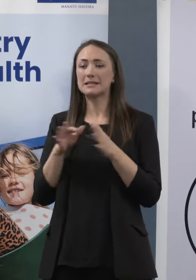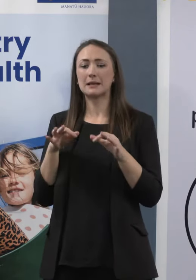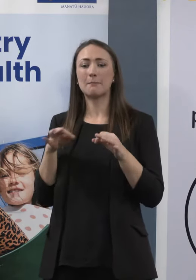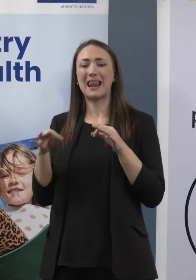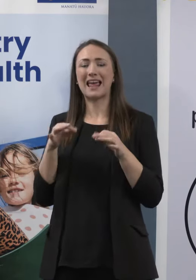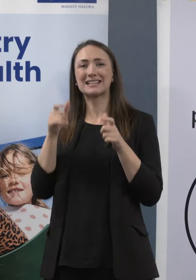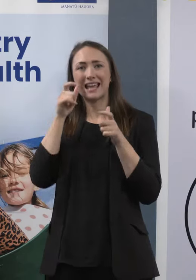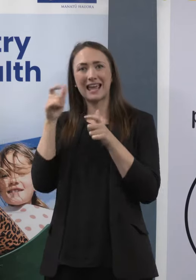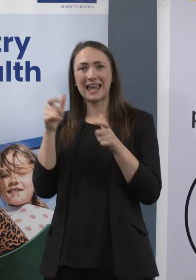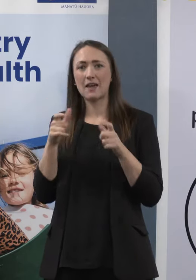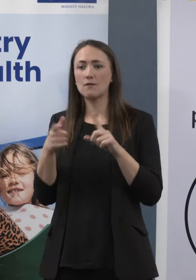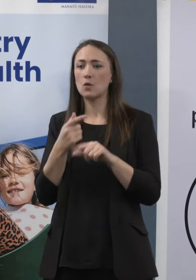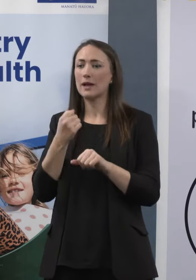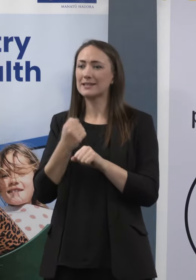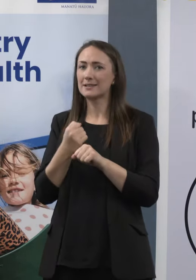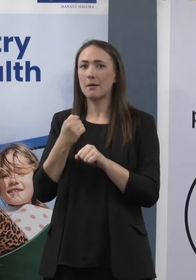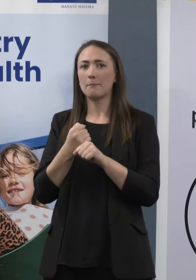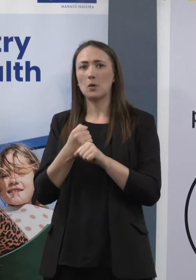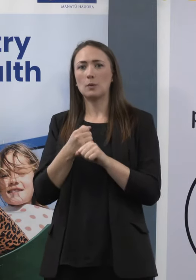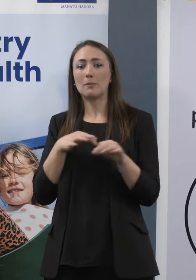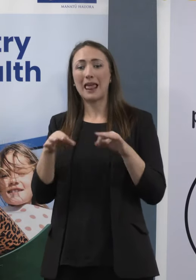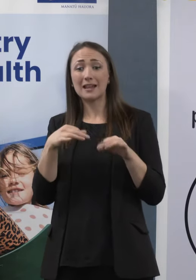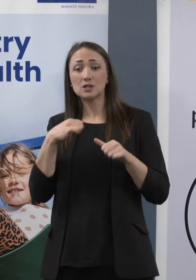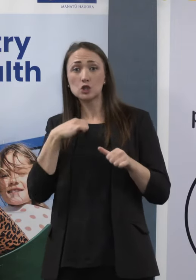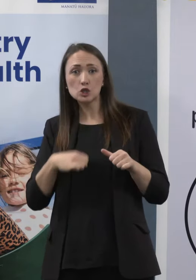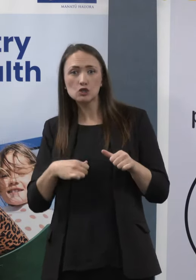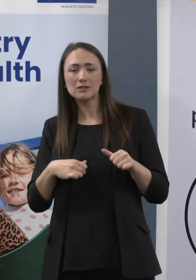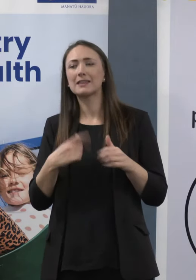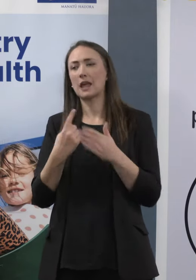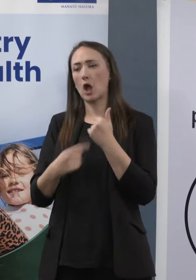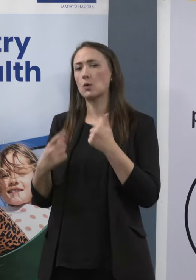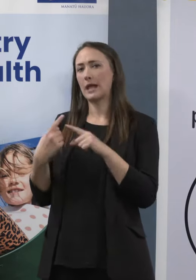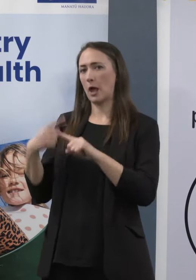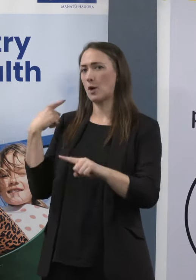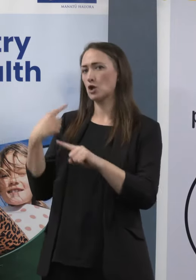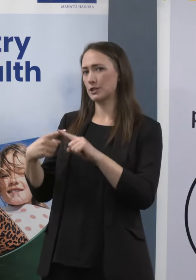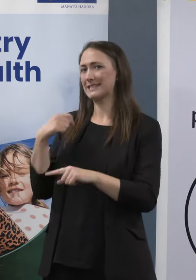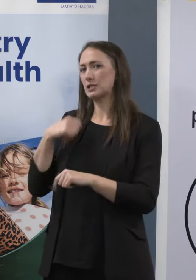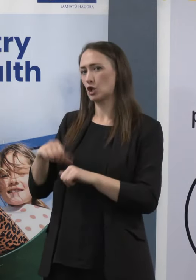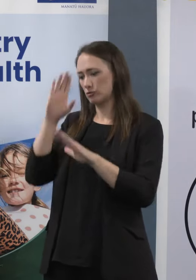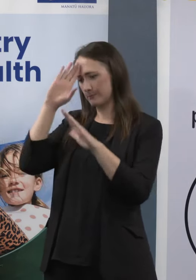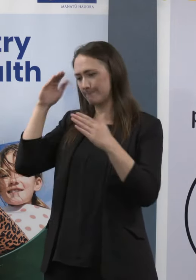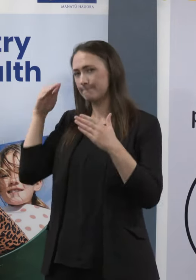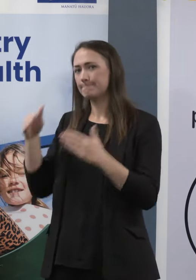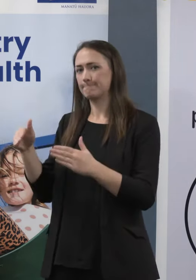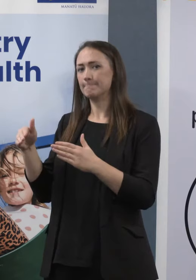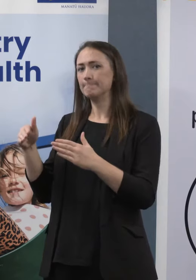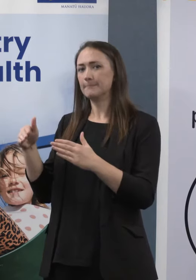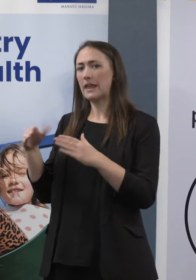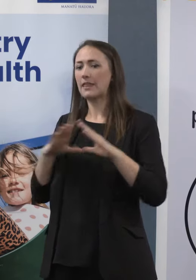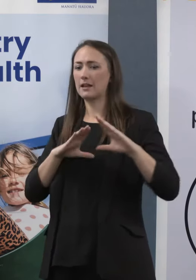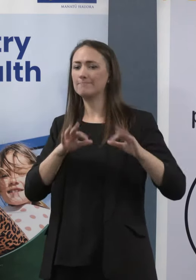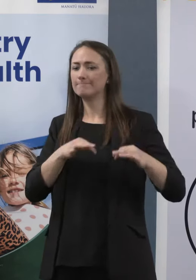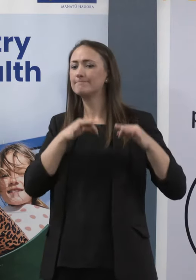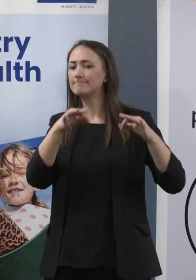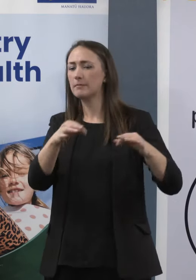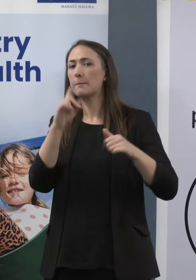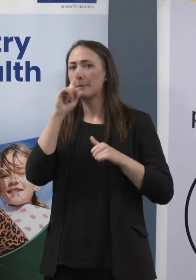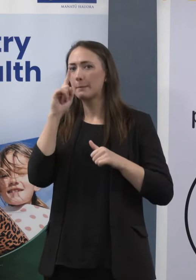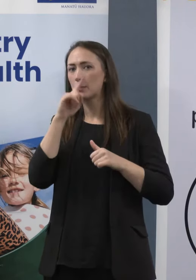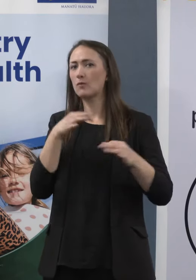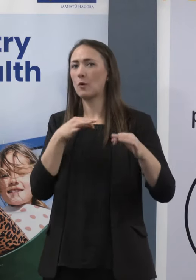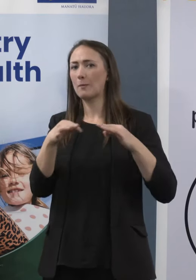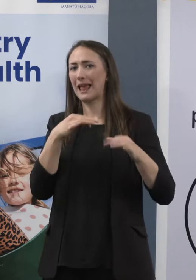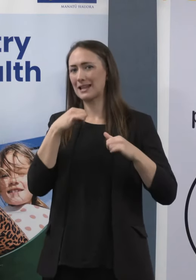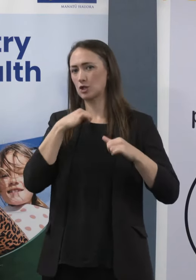just focus on doing the acute surgery that might be needed, so they can redeploy staff and, of course, use beds that otherwise would be used for